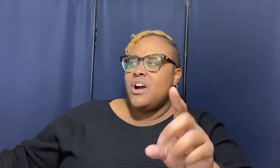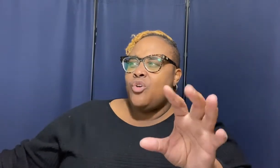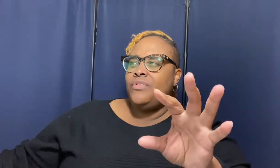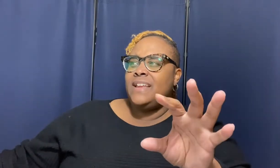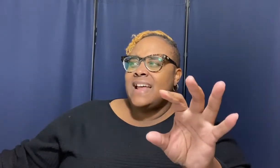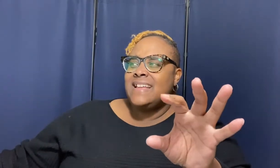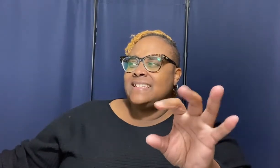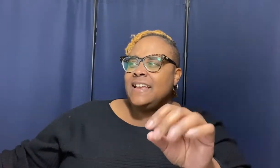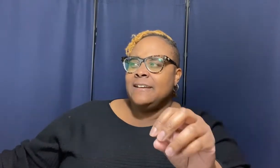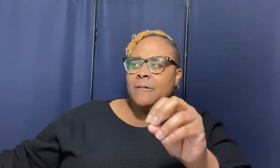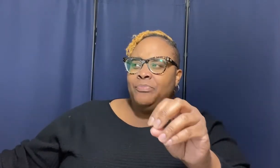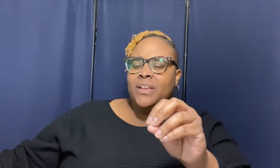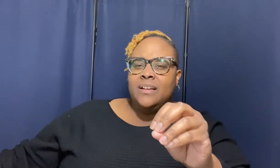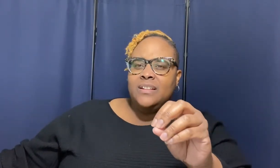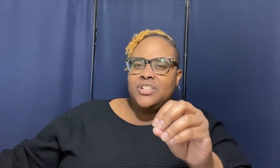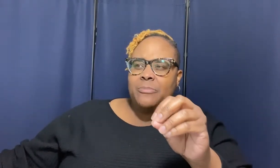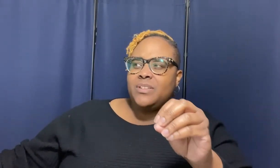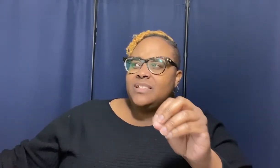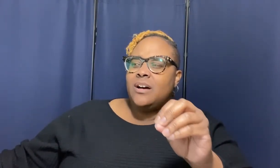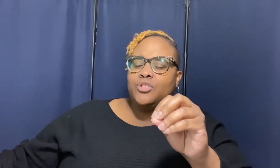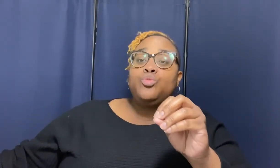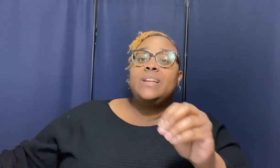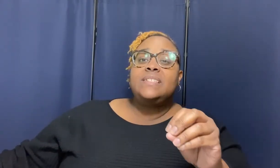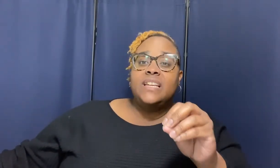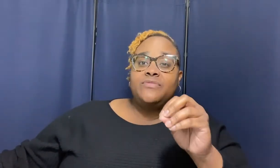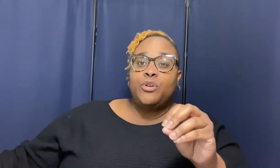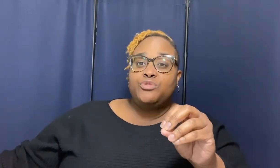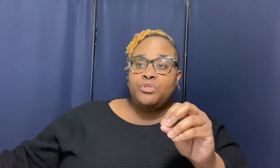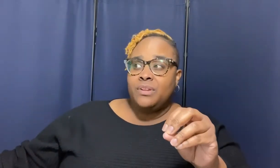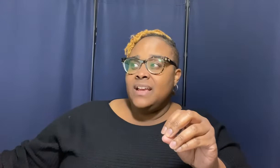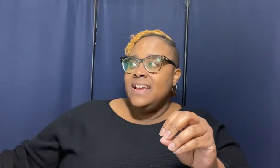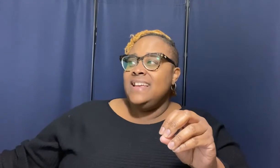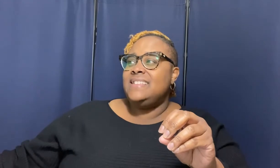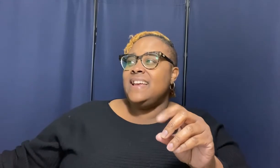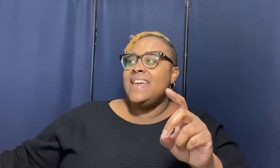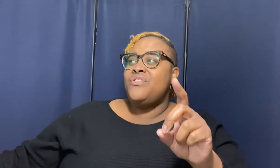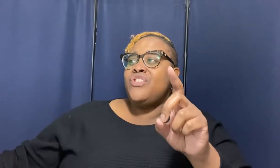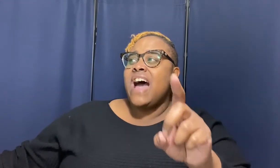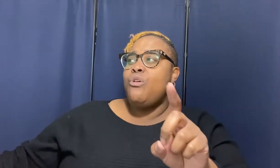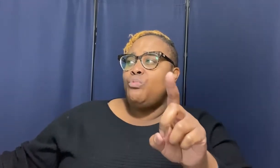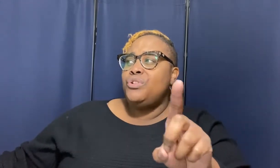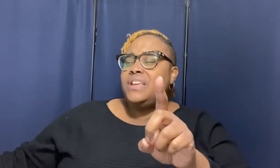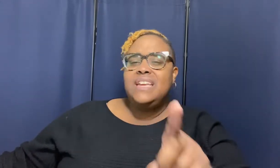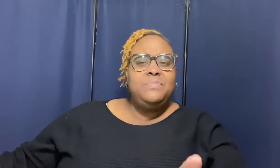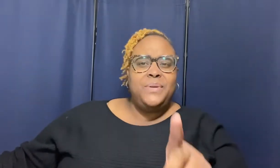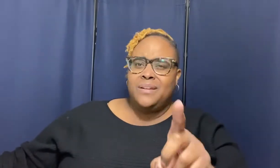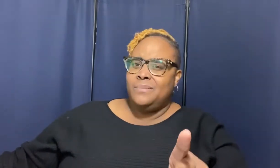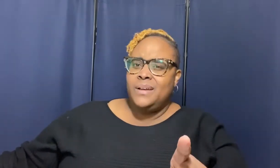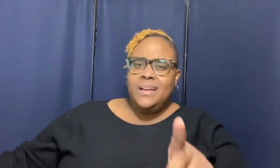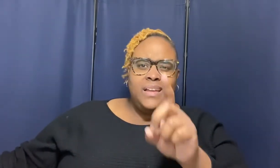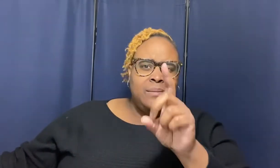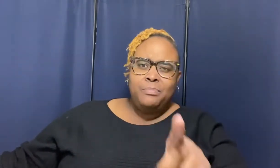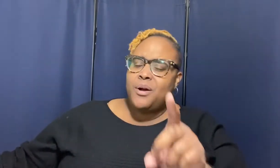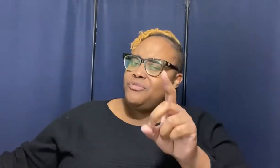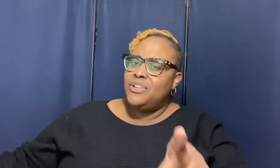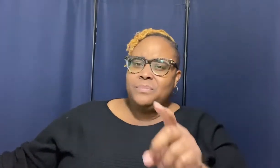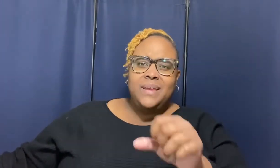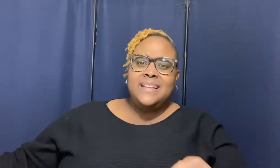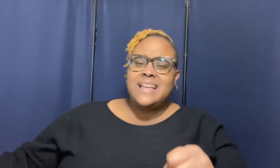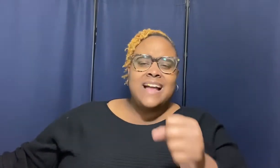over in isaiah chapters uh 26 verse 3 he said and thou will keep him in perfect peace i